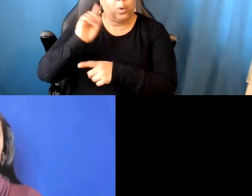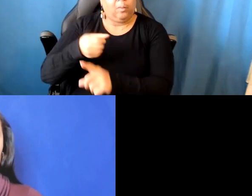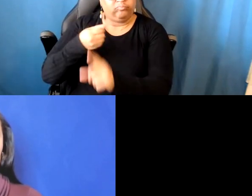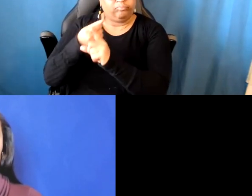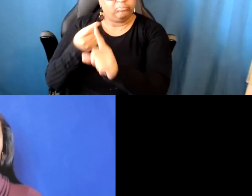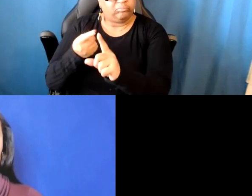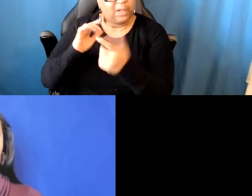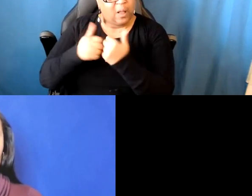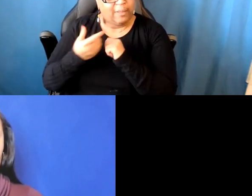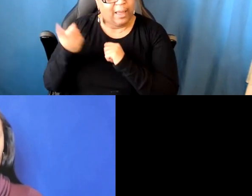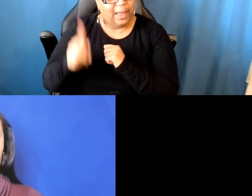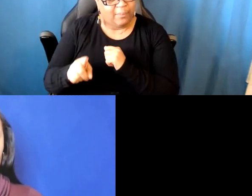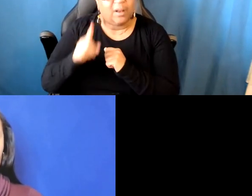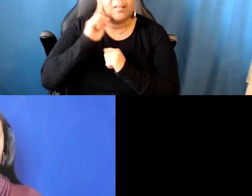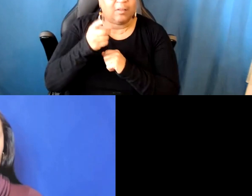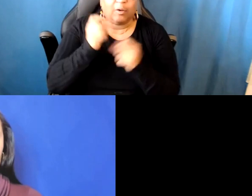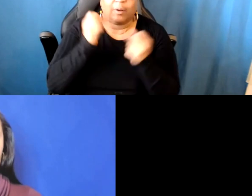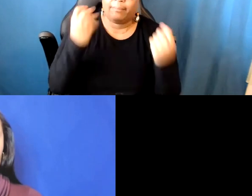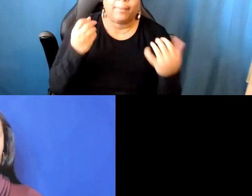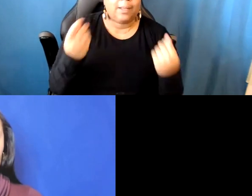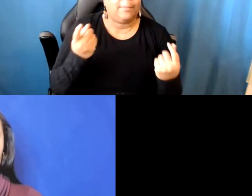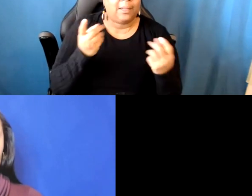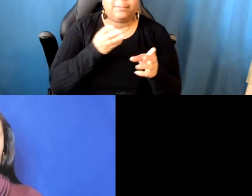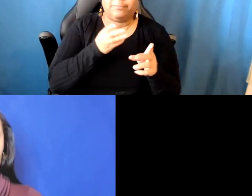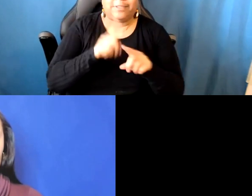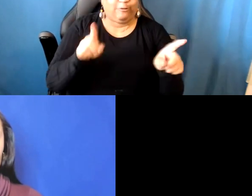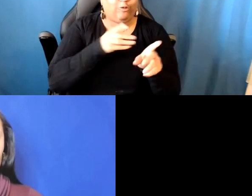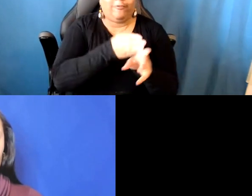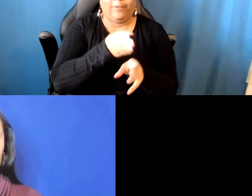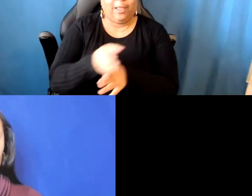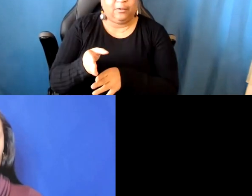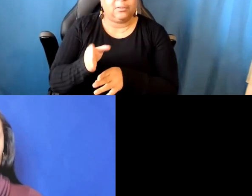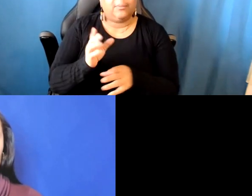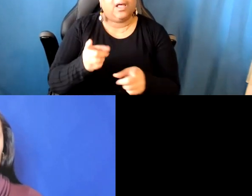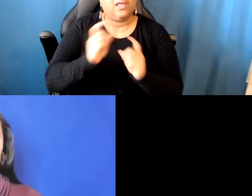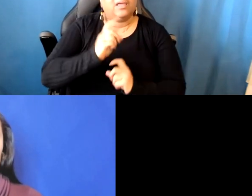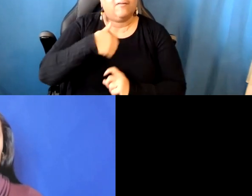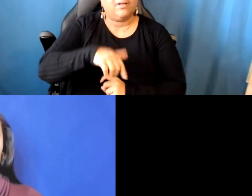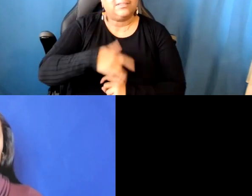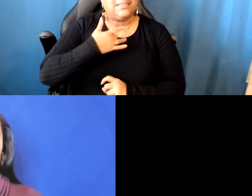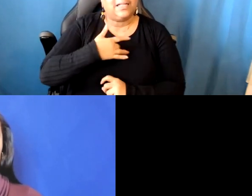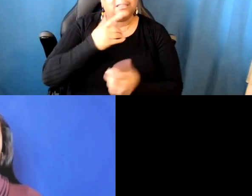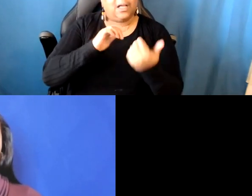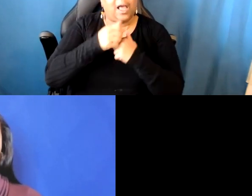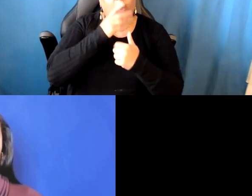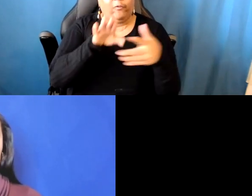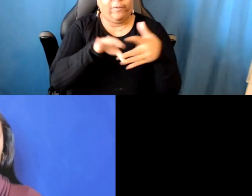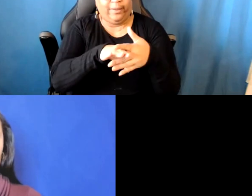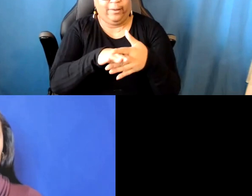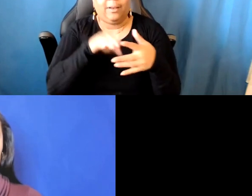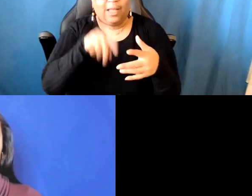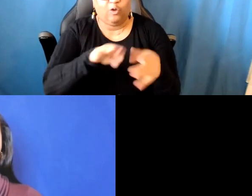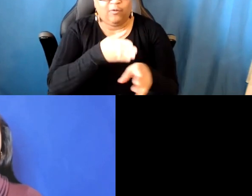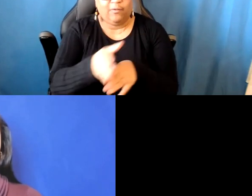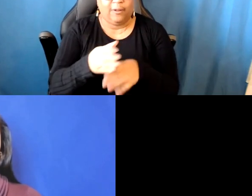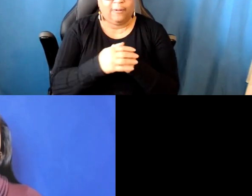art fields. And to give us a sense of how you understand your place within it. This really helps us